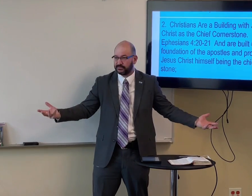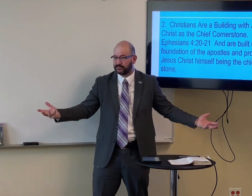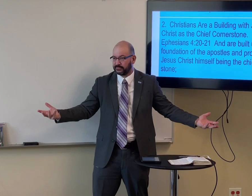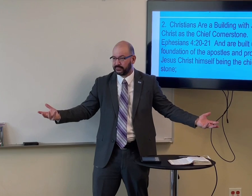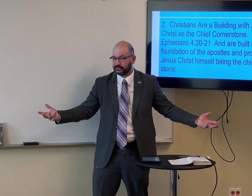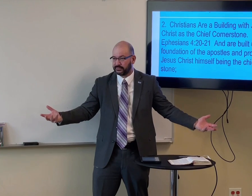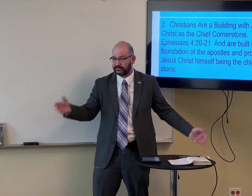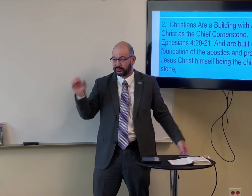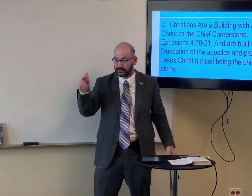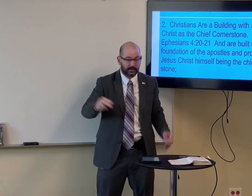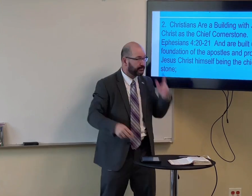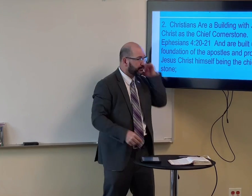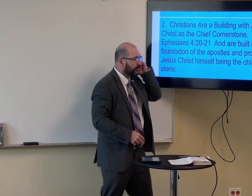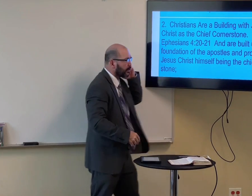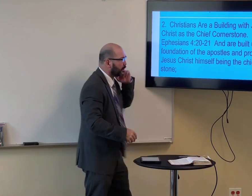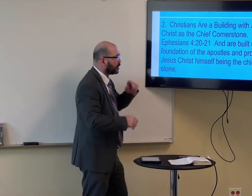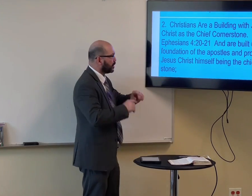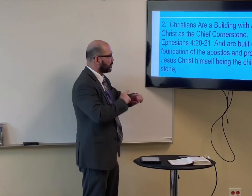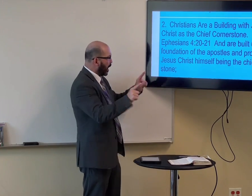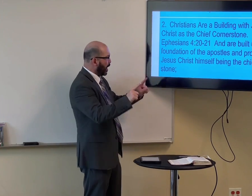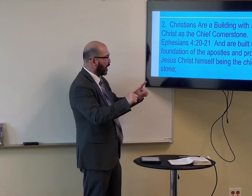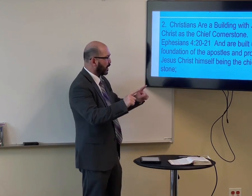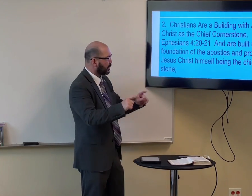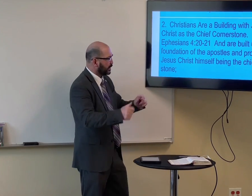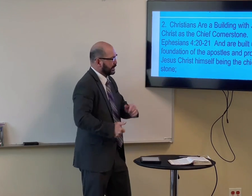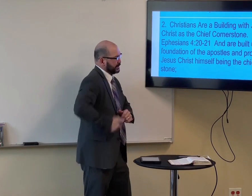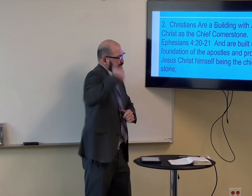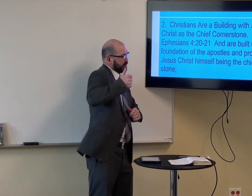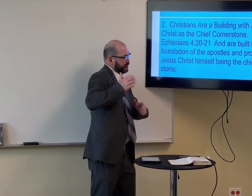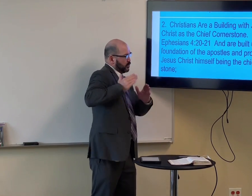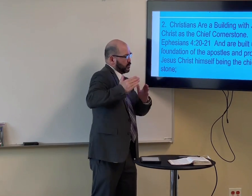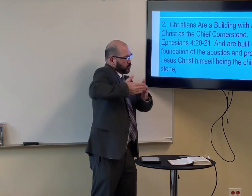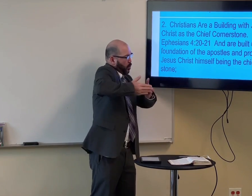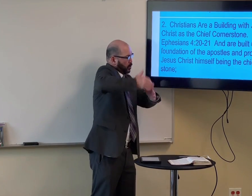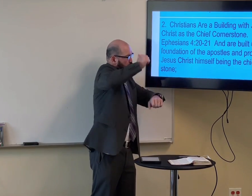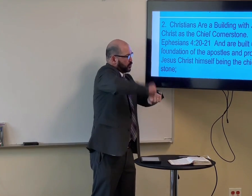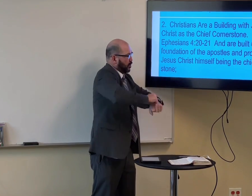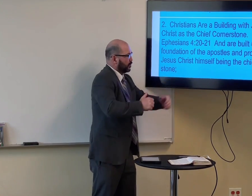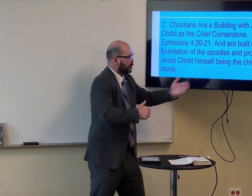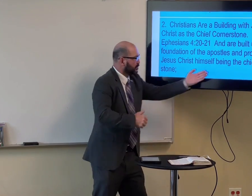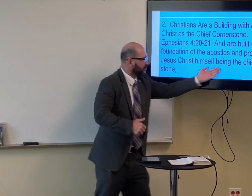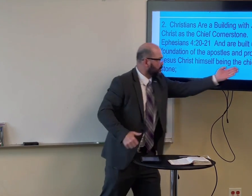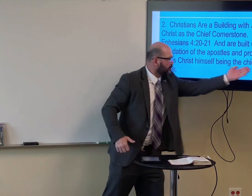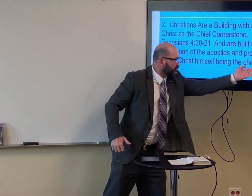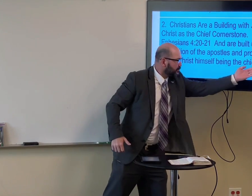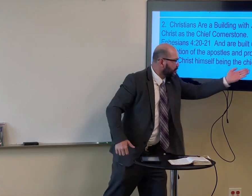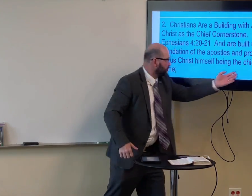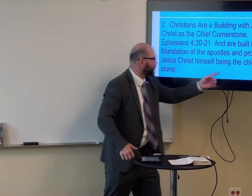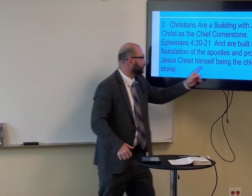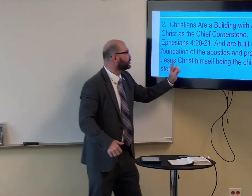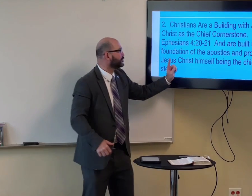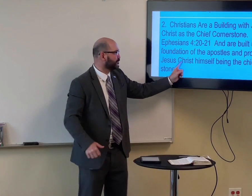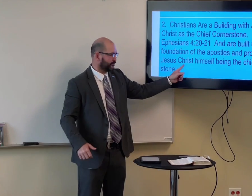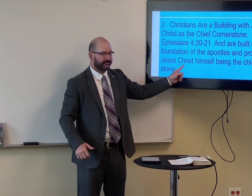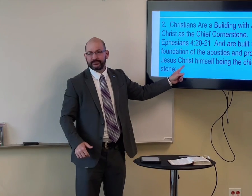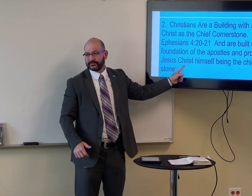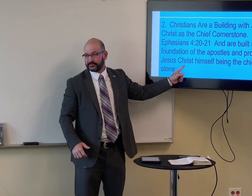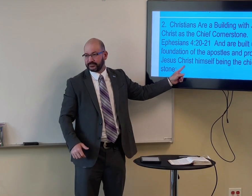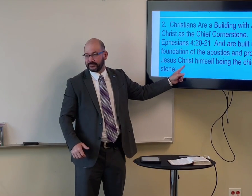the apostles and the prophets but the chief cornerstone is Jesus